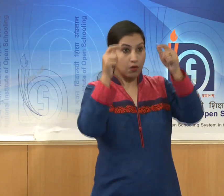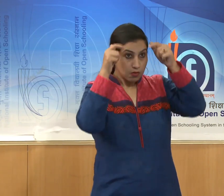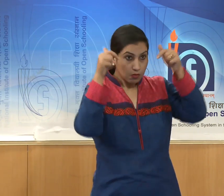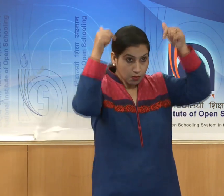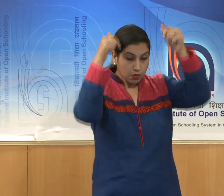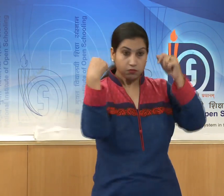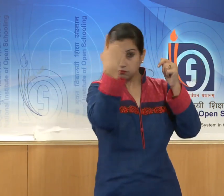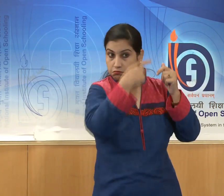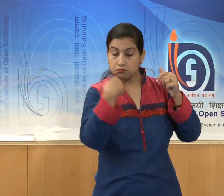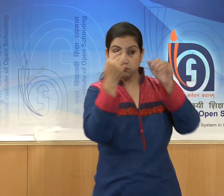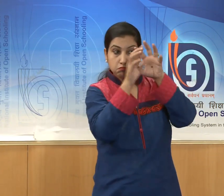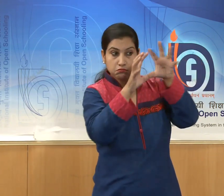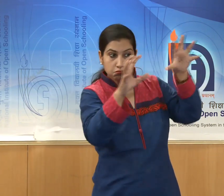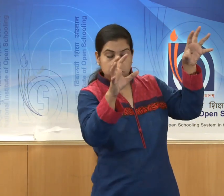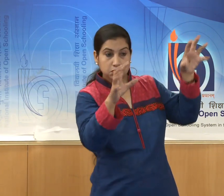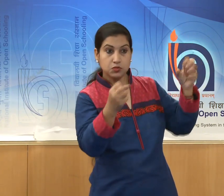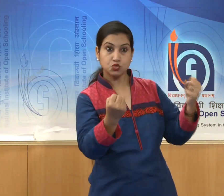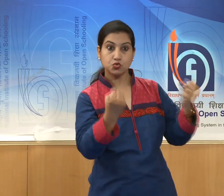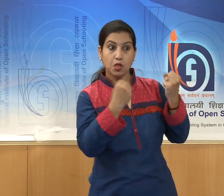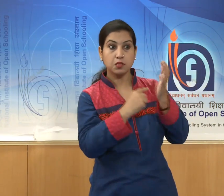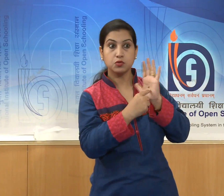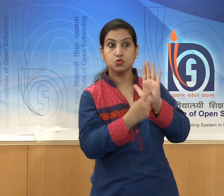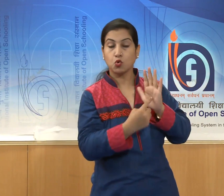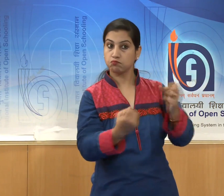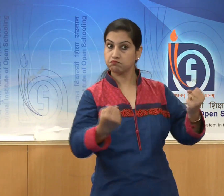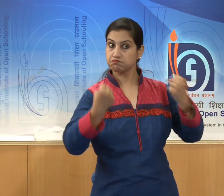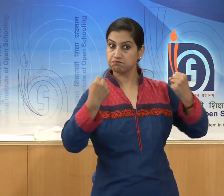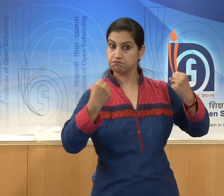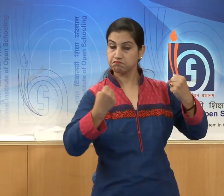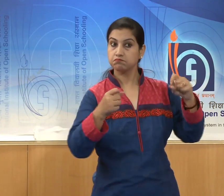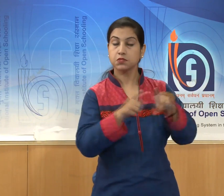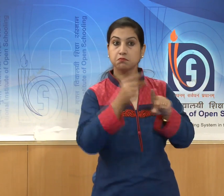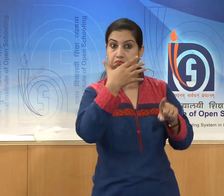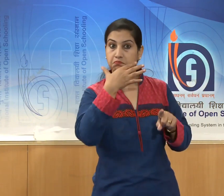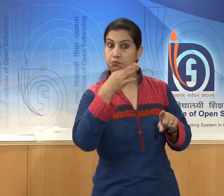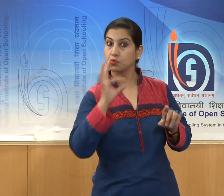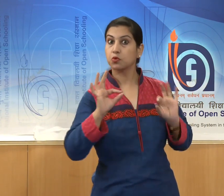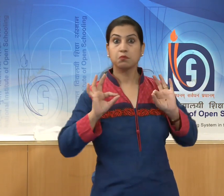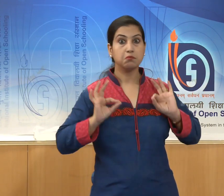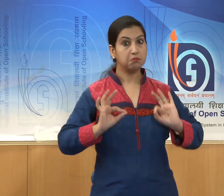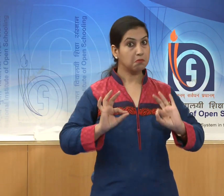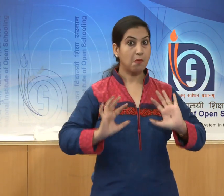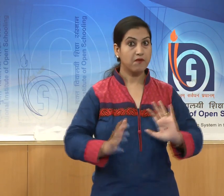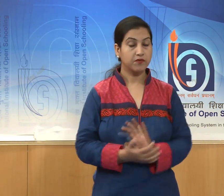the strength or beauty of the bull.